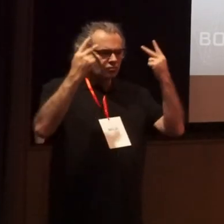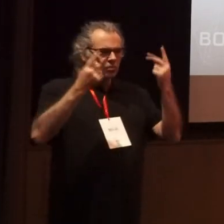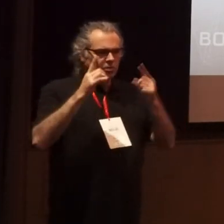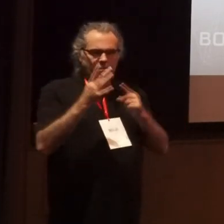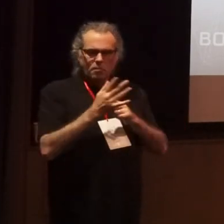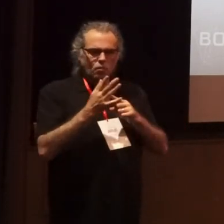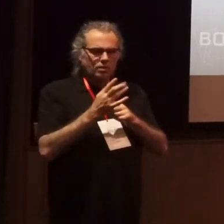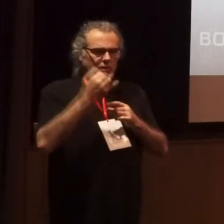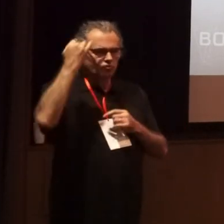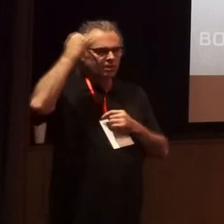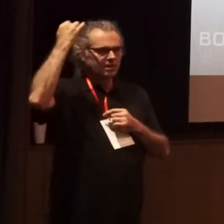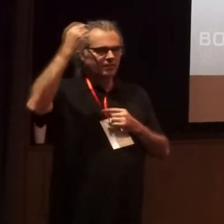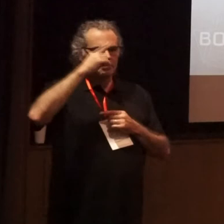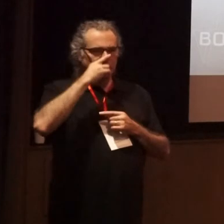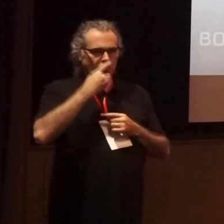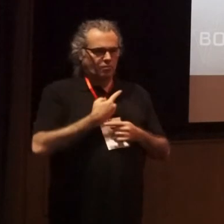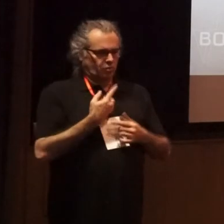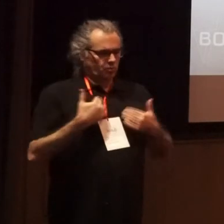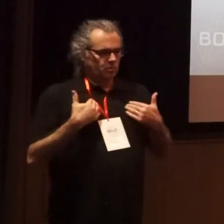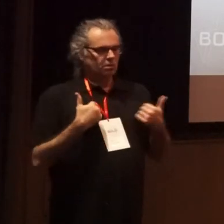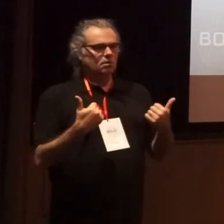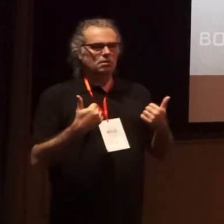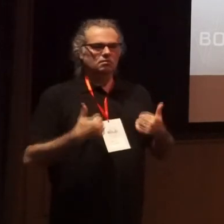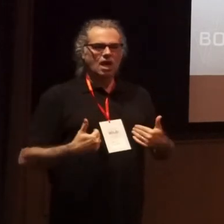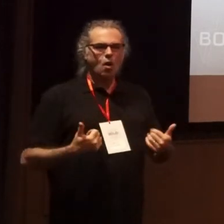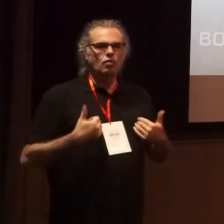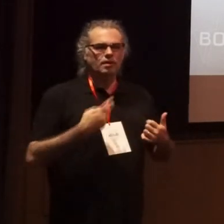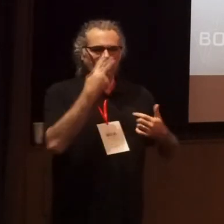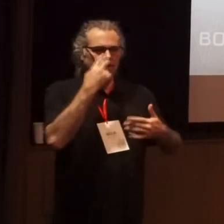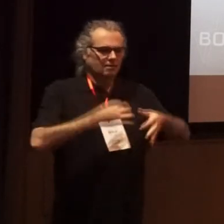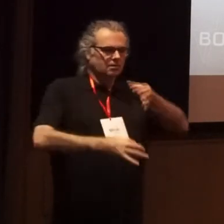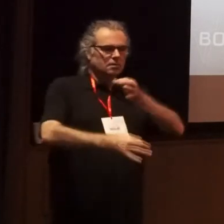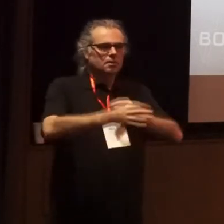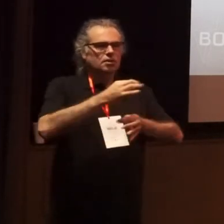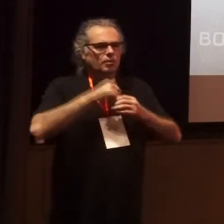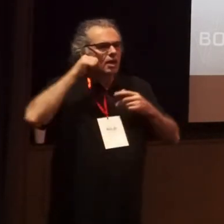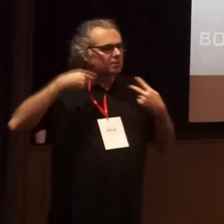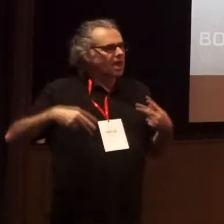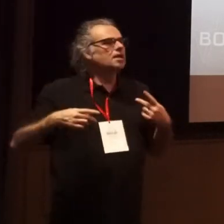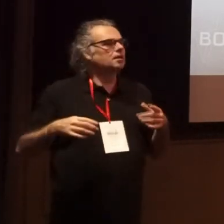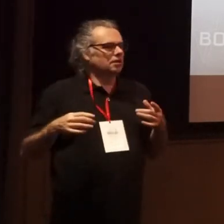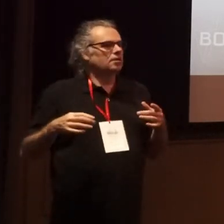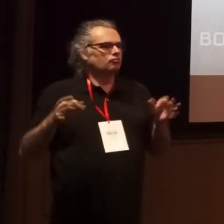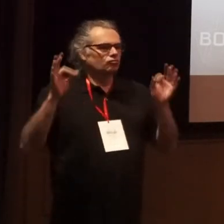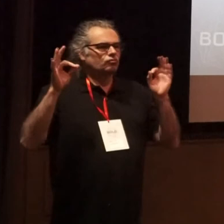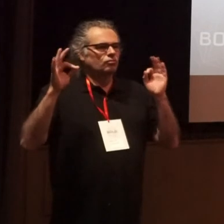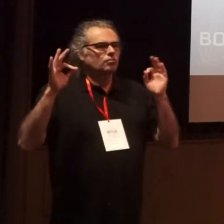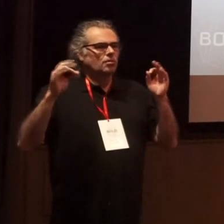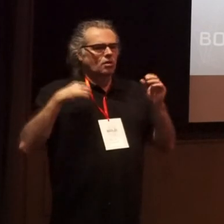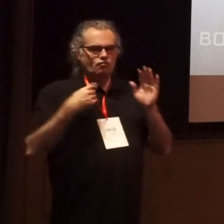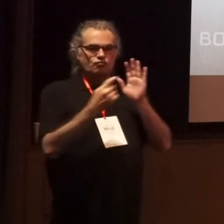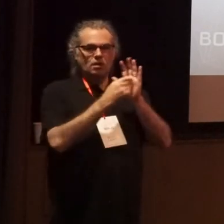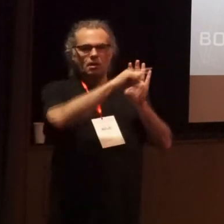of creativity in personal well-being in healthy ageing and we know that dance in particular is increasingly